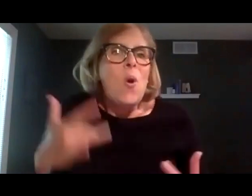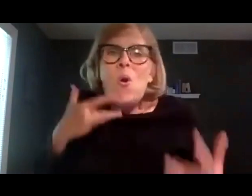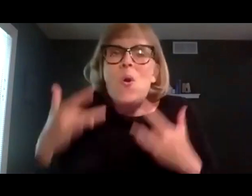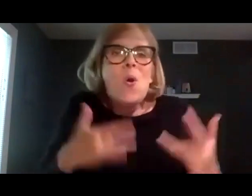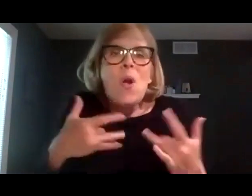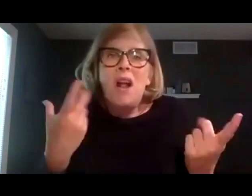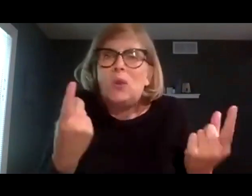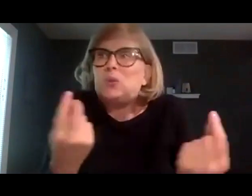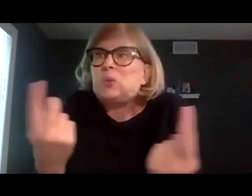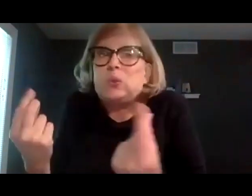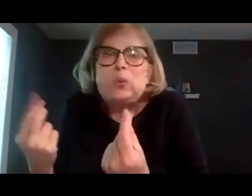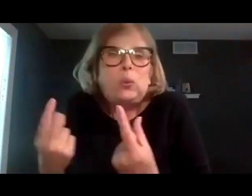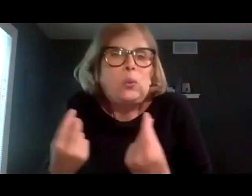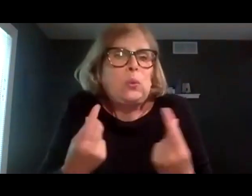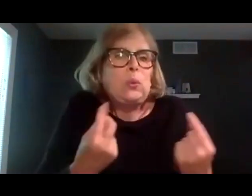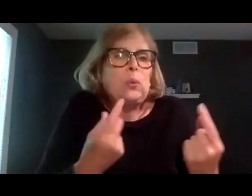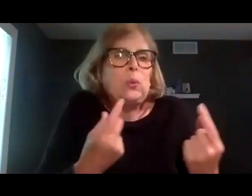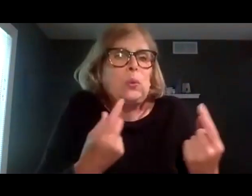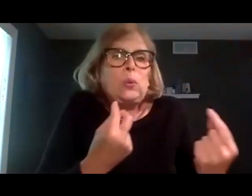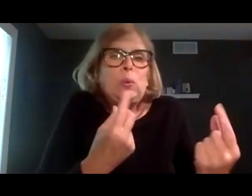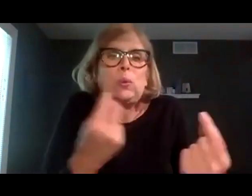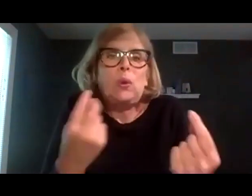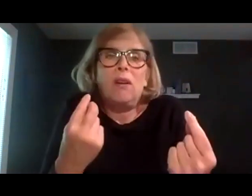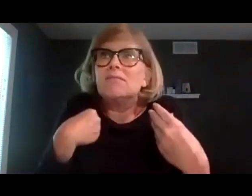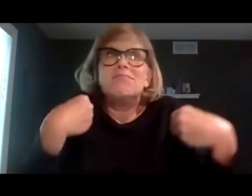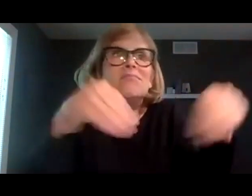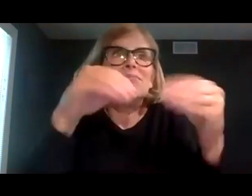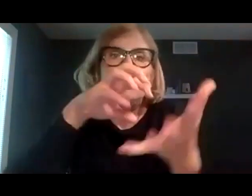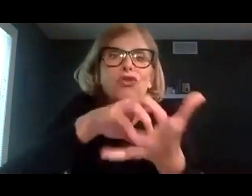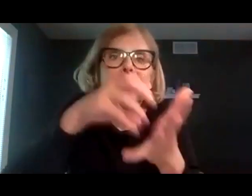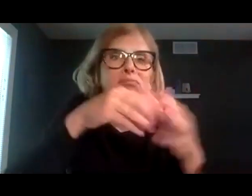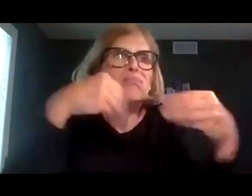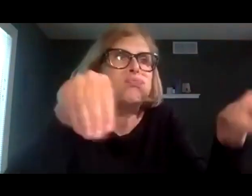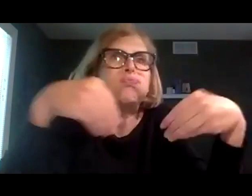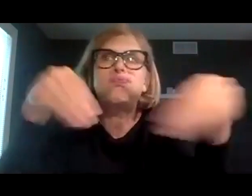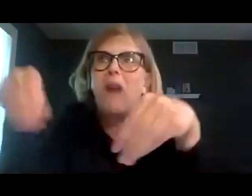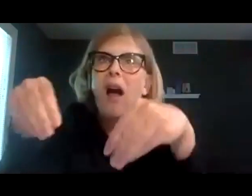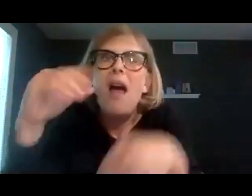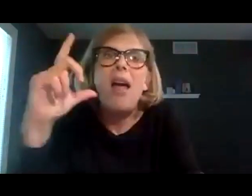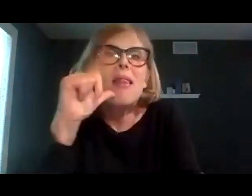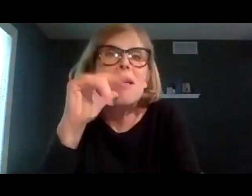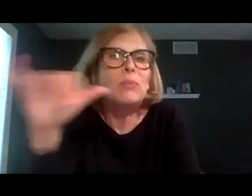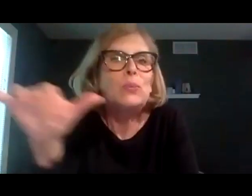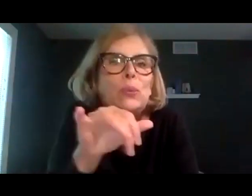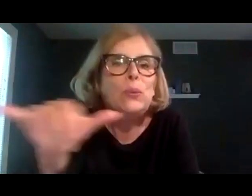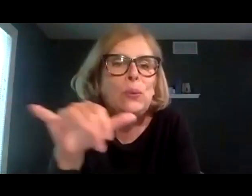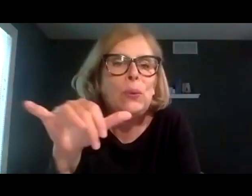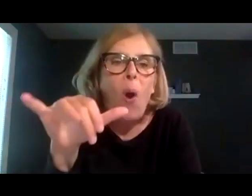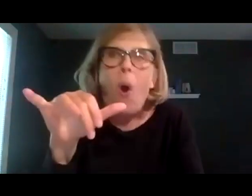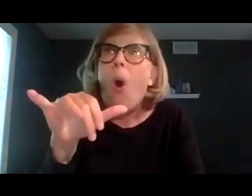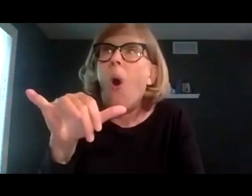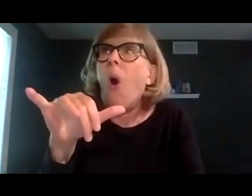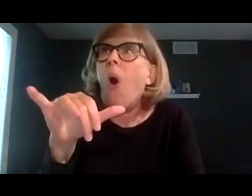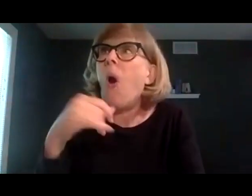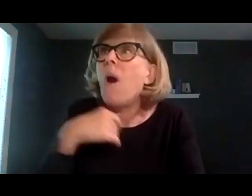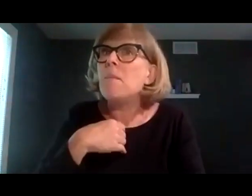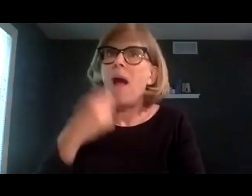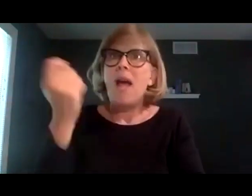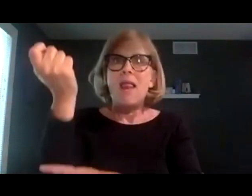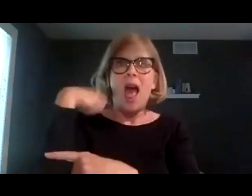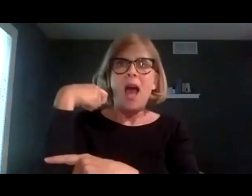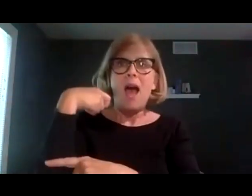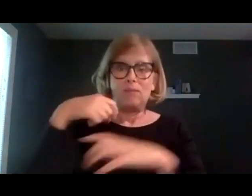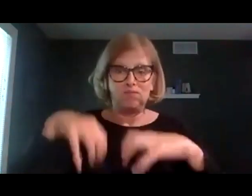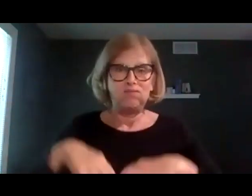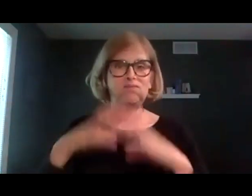today I'm excited there's so much to do I'm going to sell cookies and lemonade too